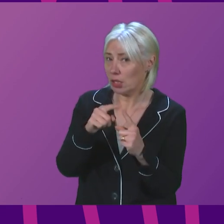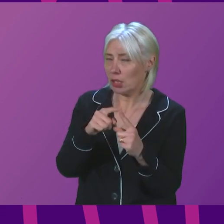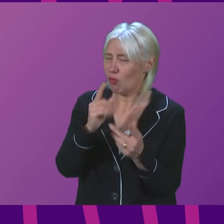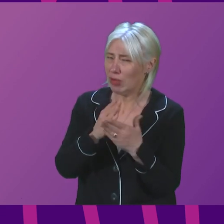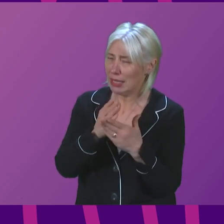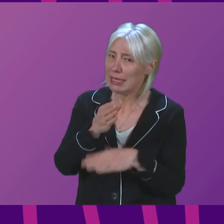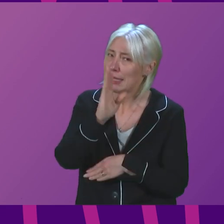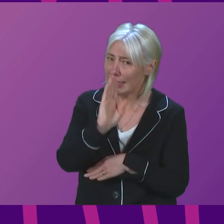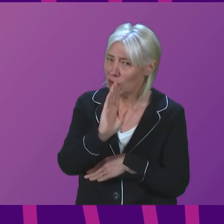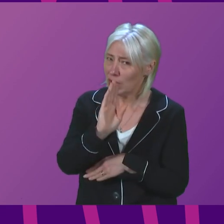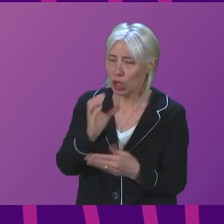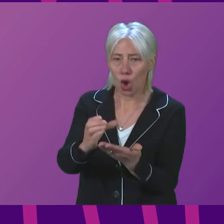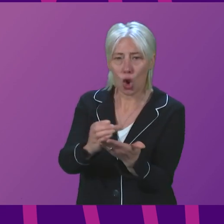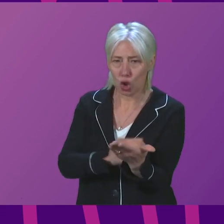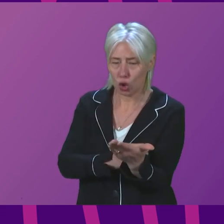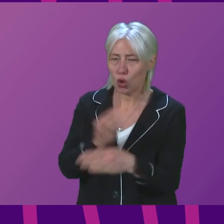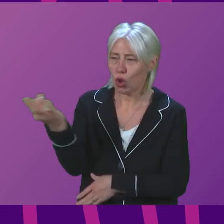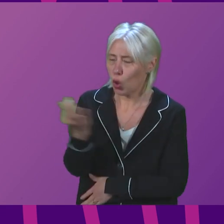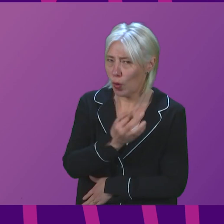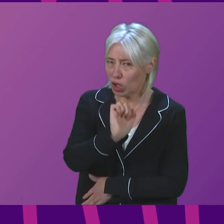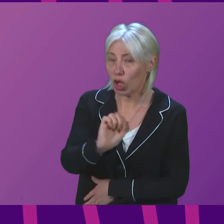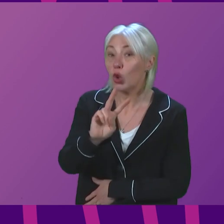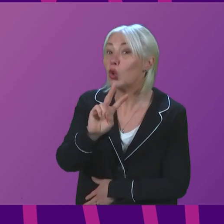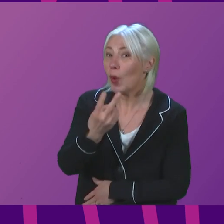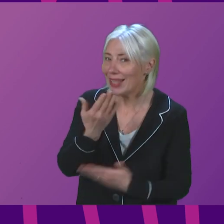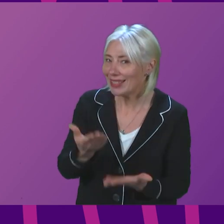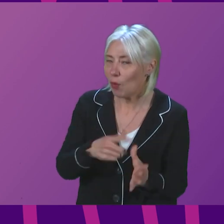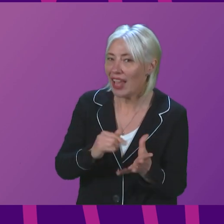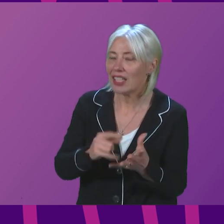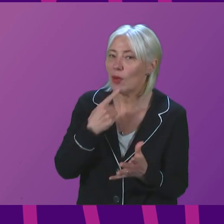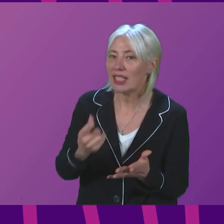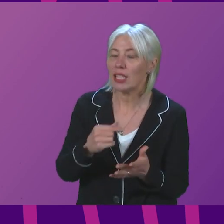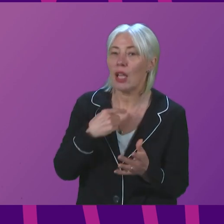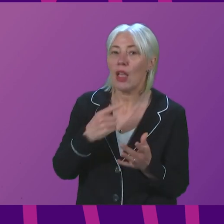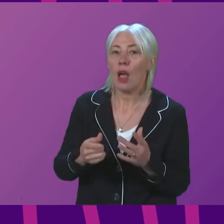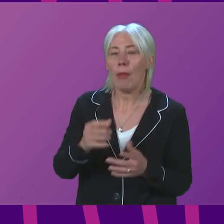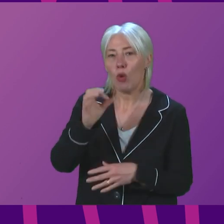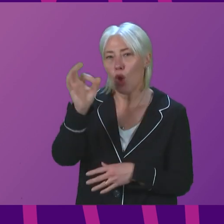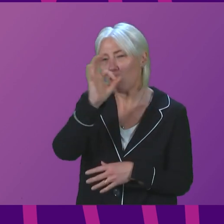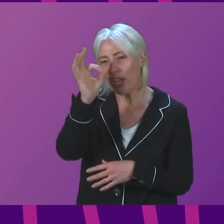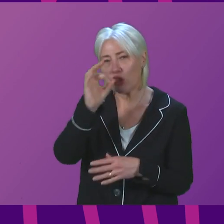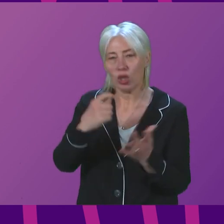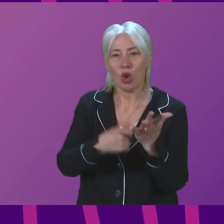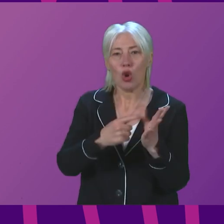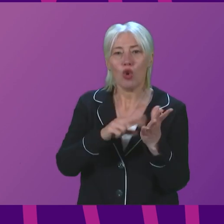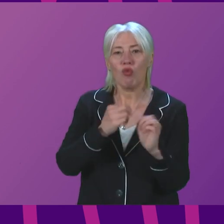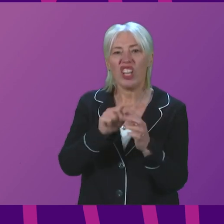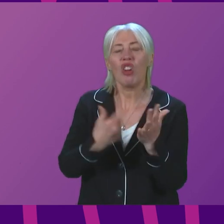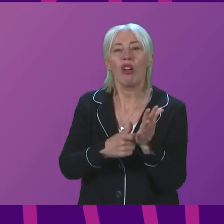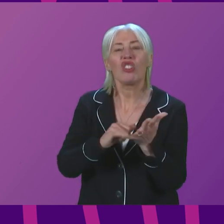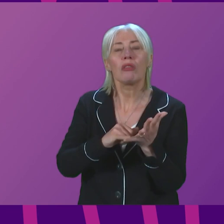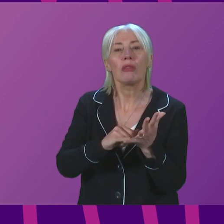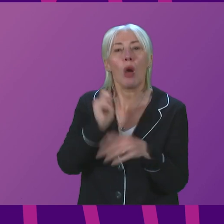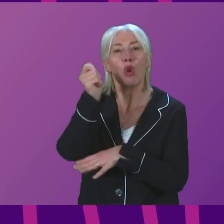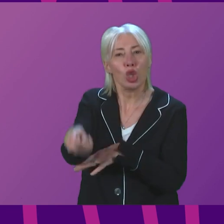a serious constitutional question. He has twice now referenced the Rangers' prosecution and the cost